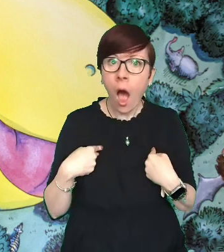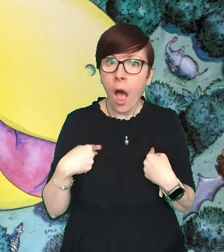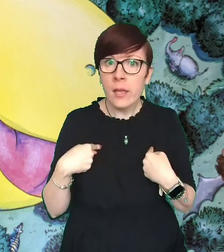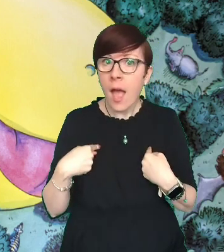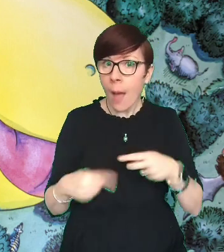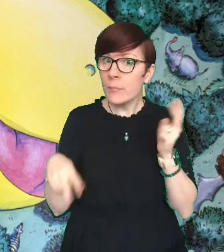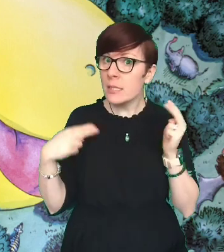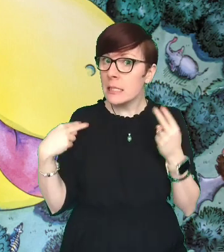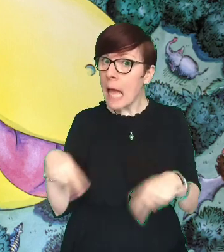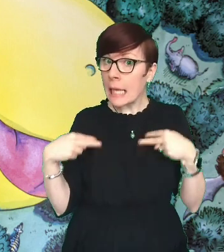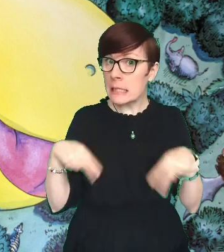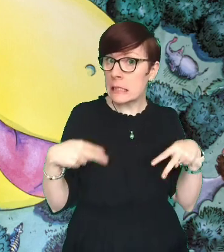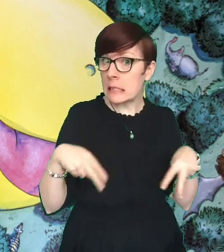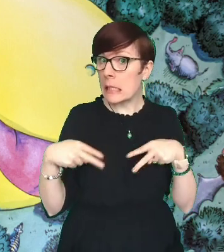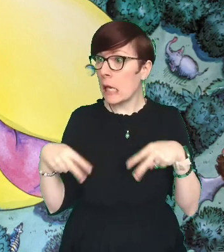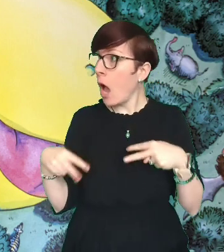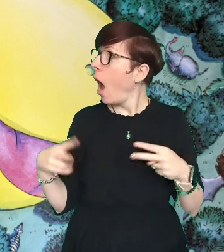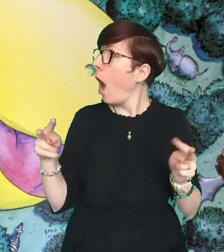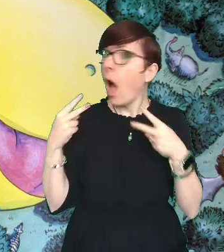dancing, Gerald cried.